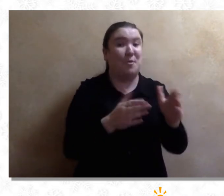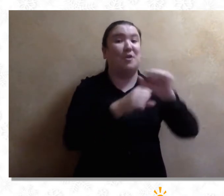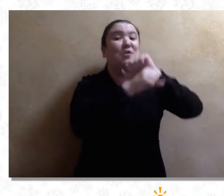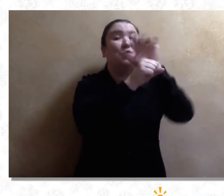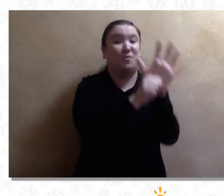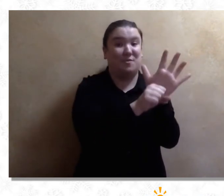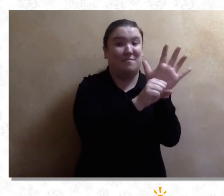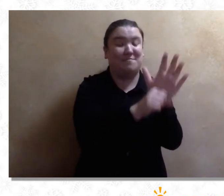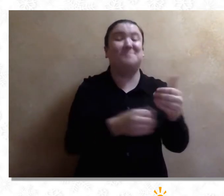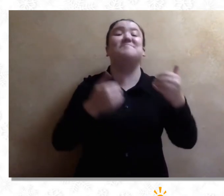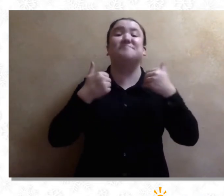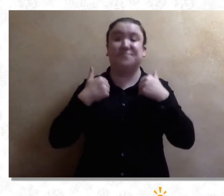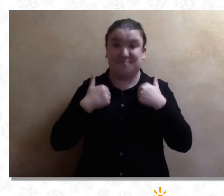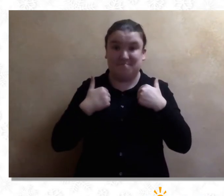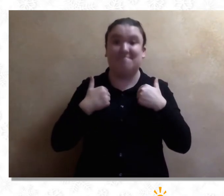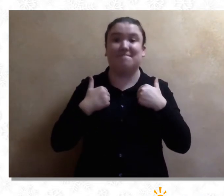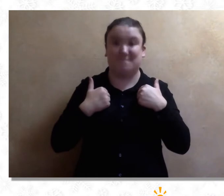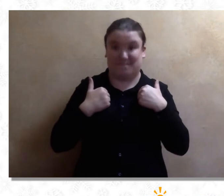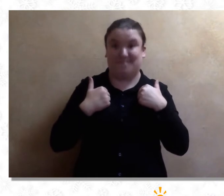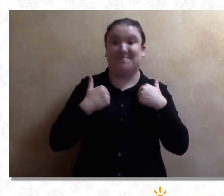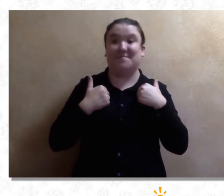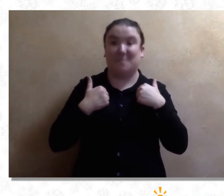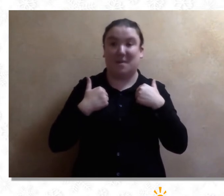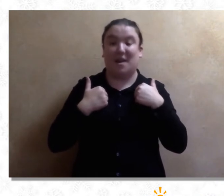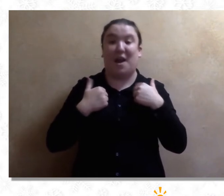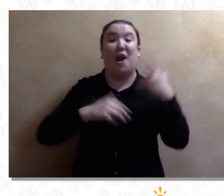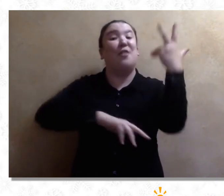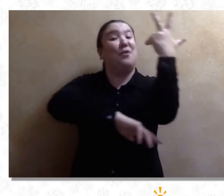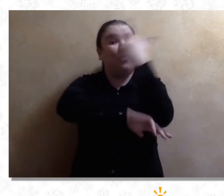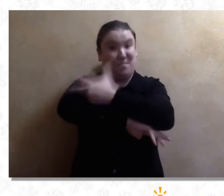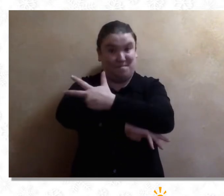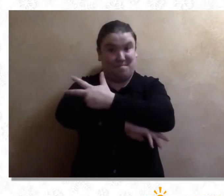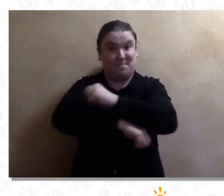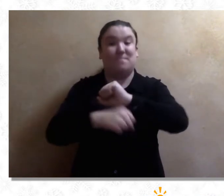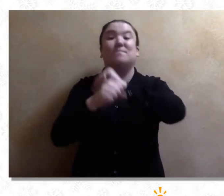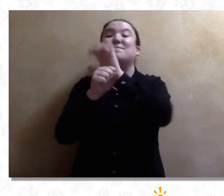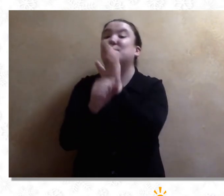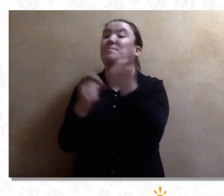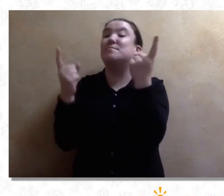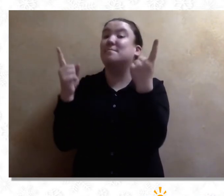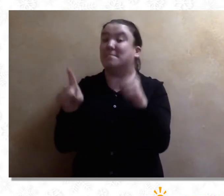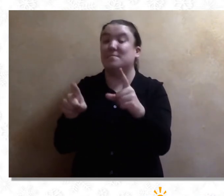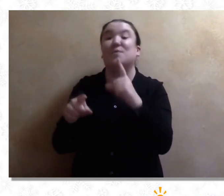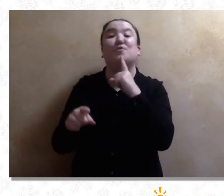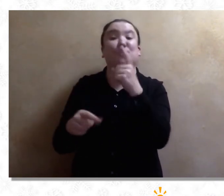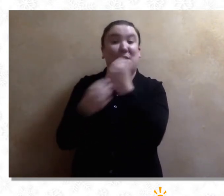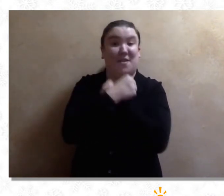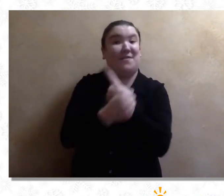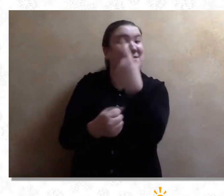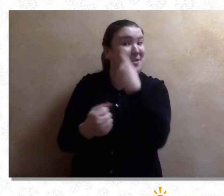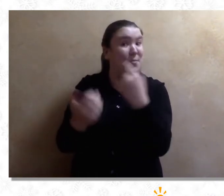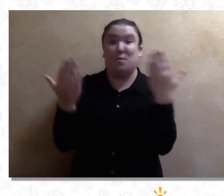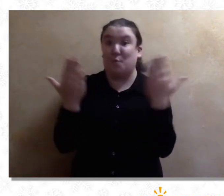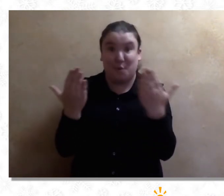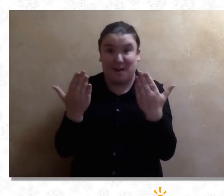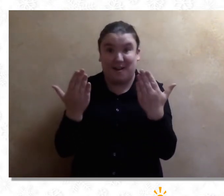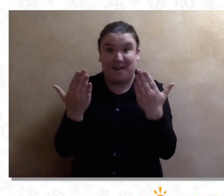in the county on TV. On the third day of COVID, my true love said to me,